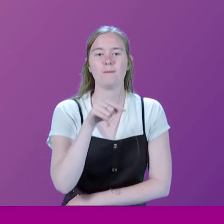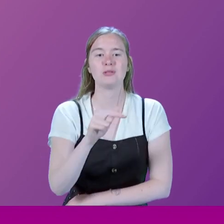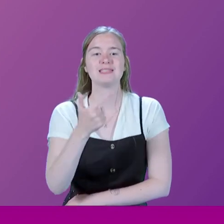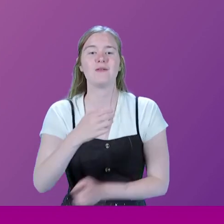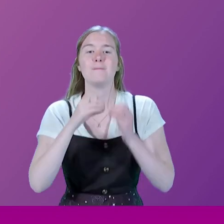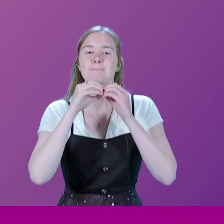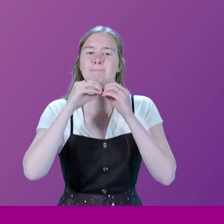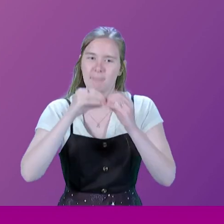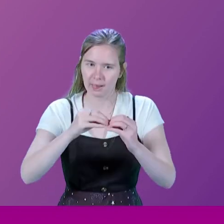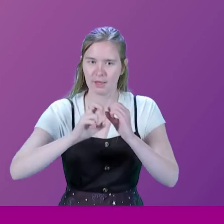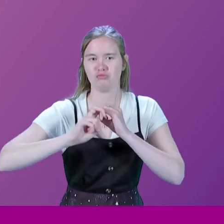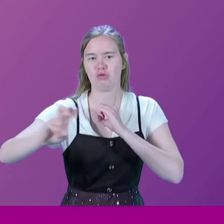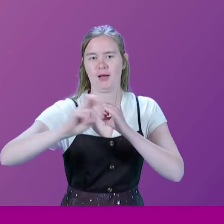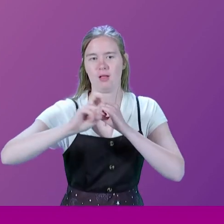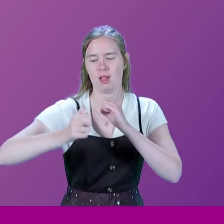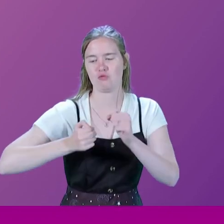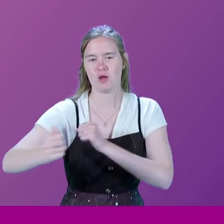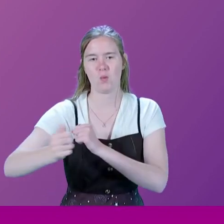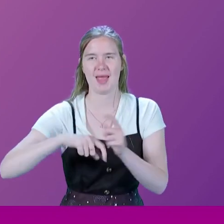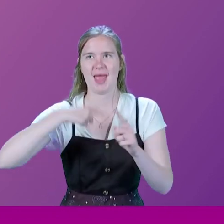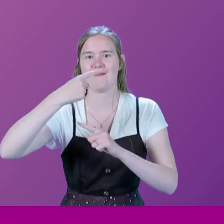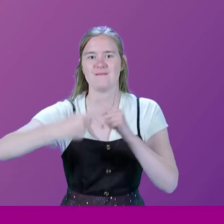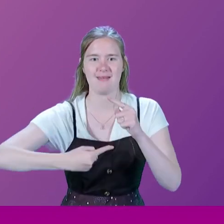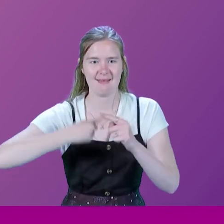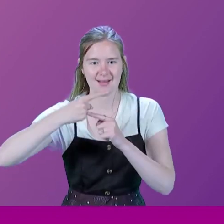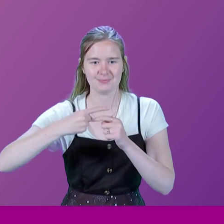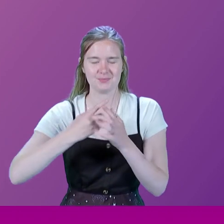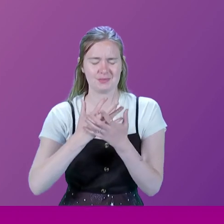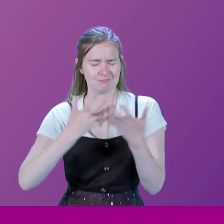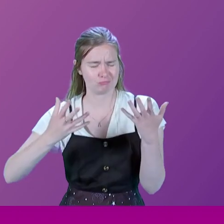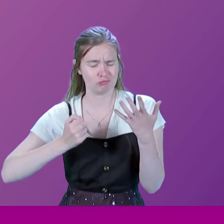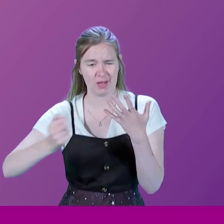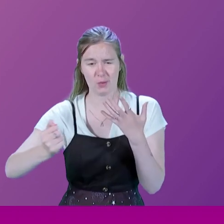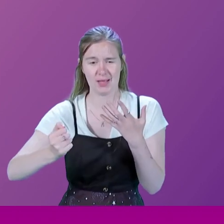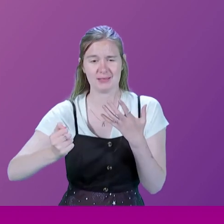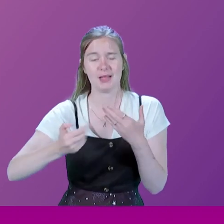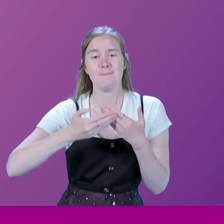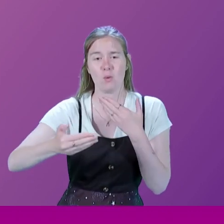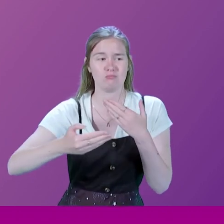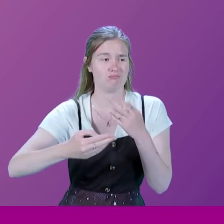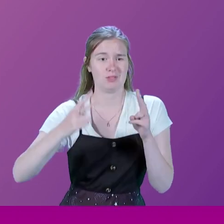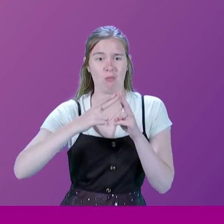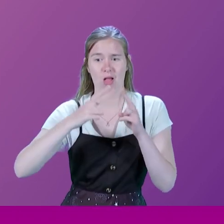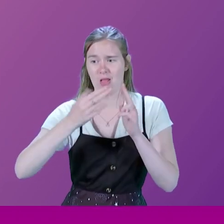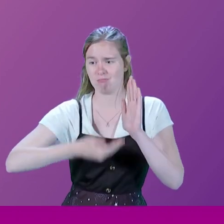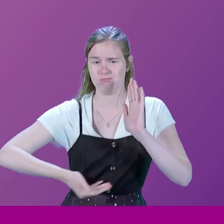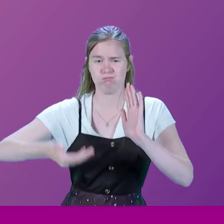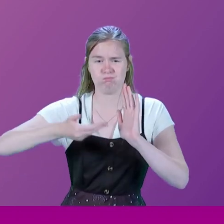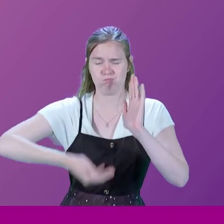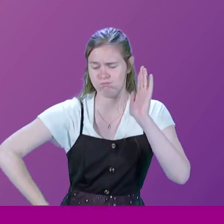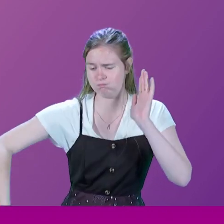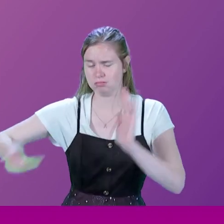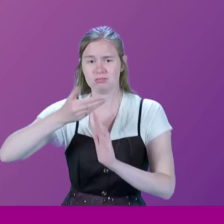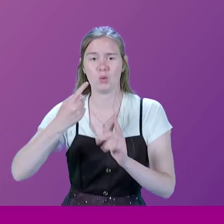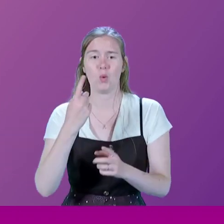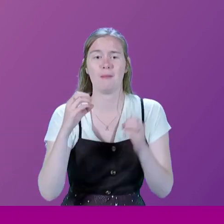railway journeys made each year. So the number of railway journeys had more than doubled. It had gone up by a